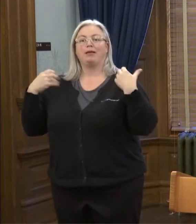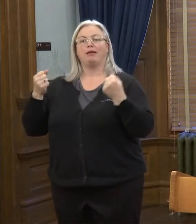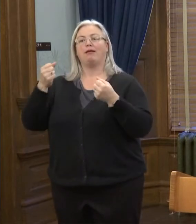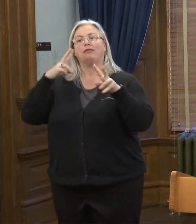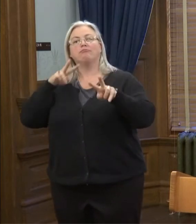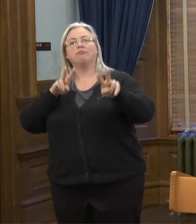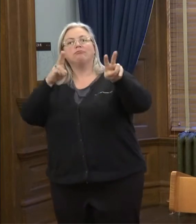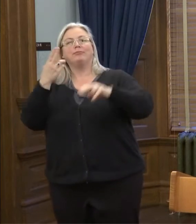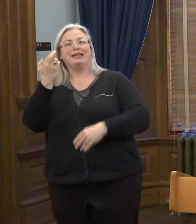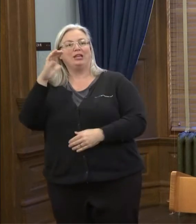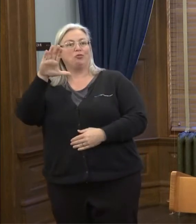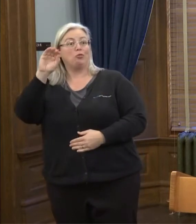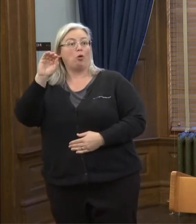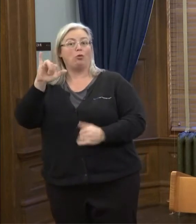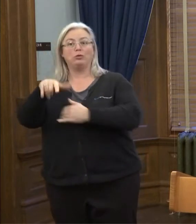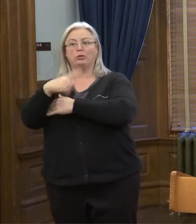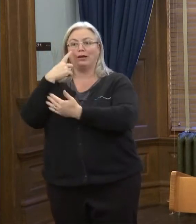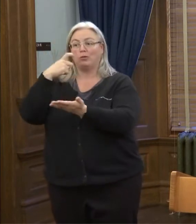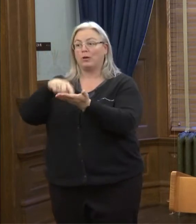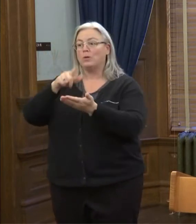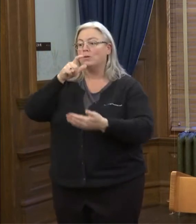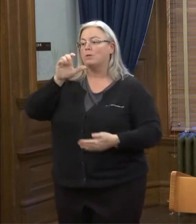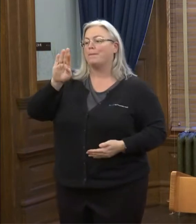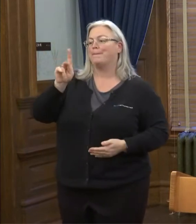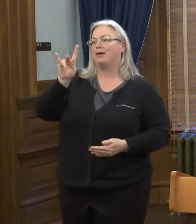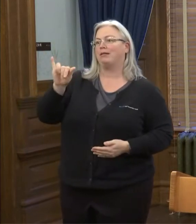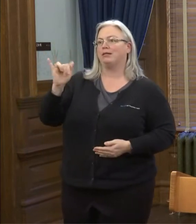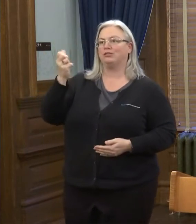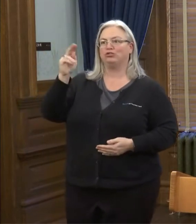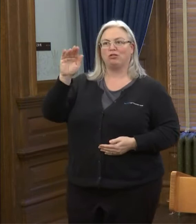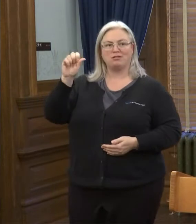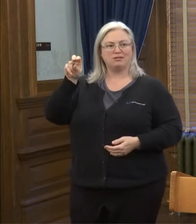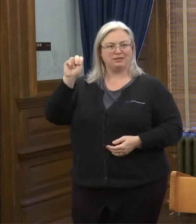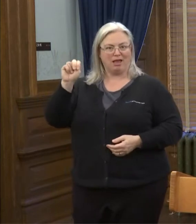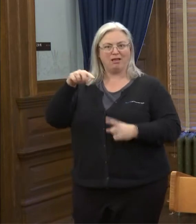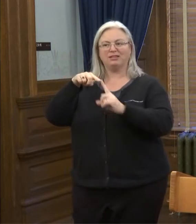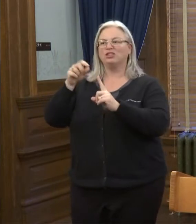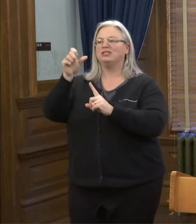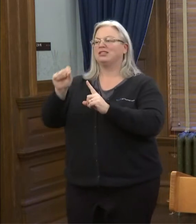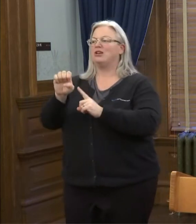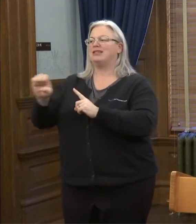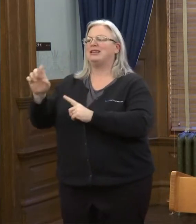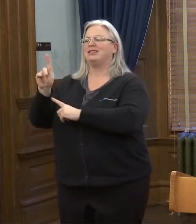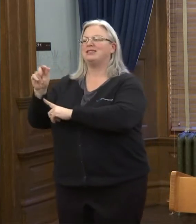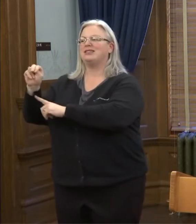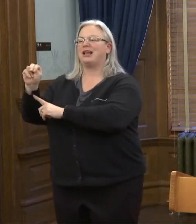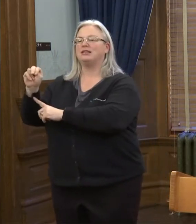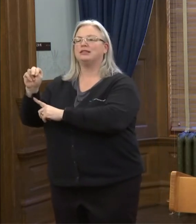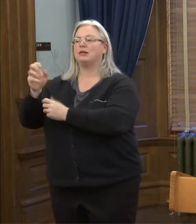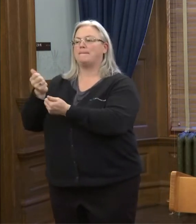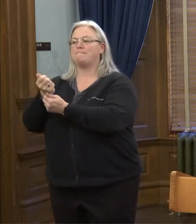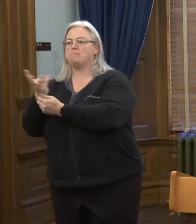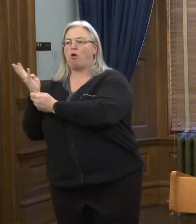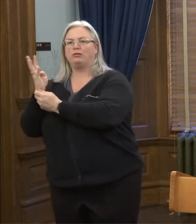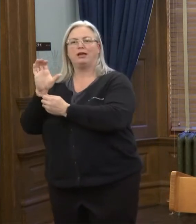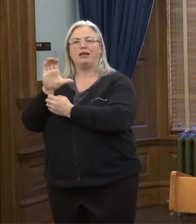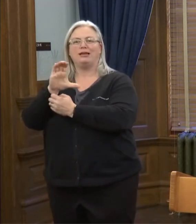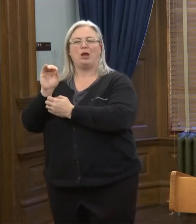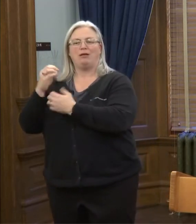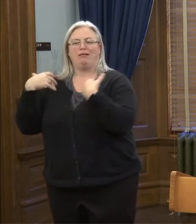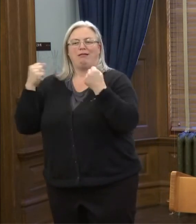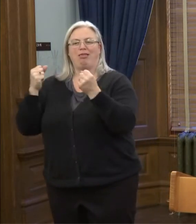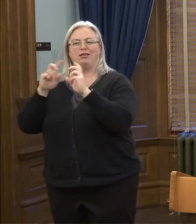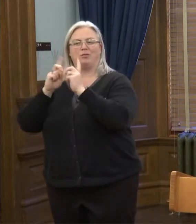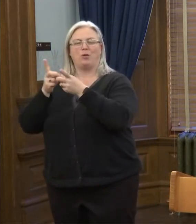today I want to recognize Becky Johnson she's the southeast Kansas multi-county health Department